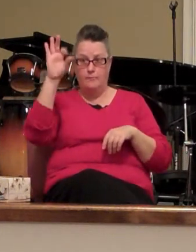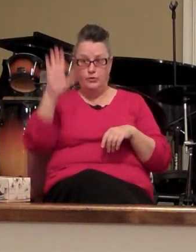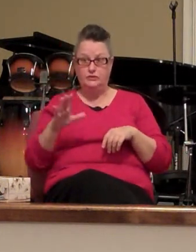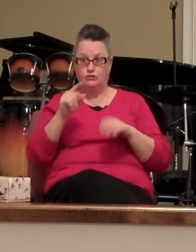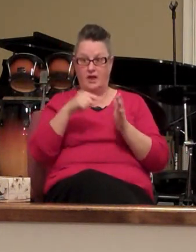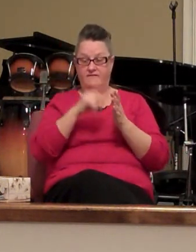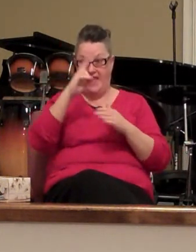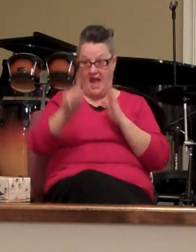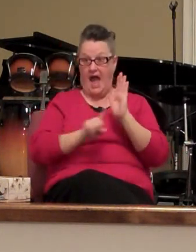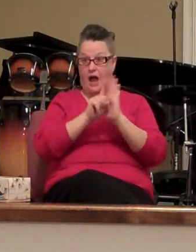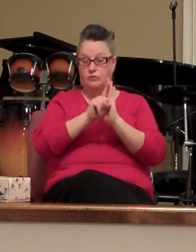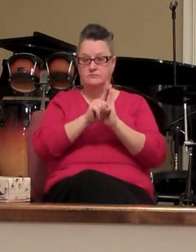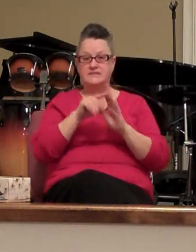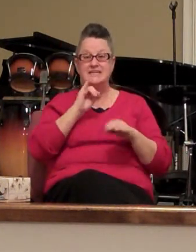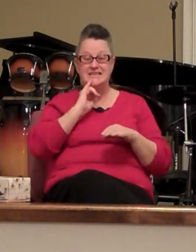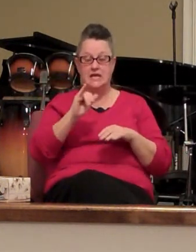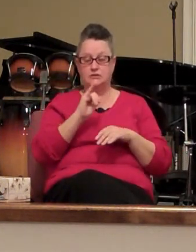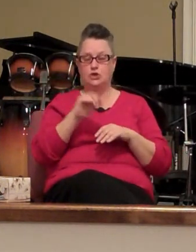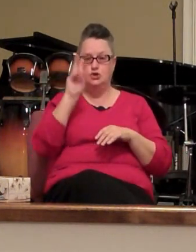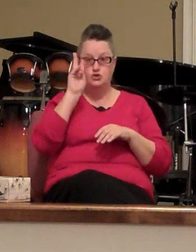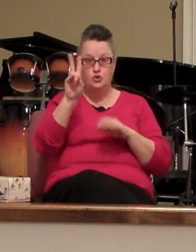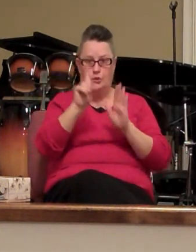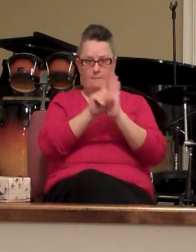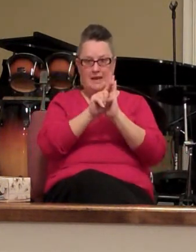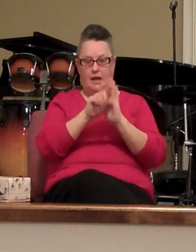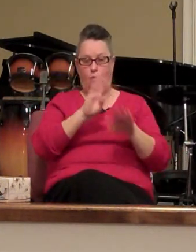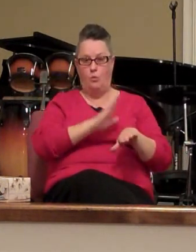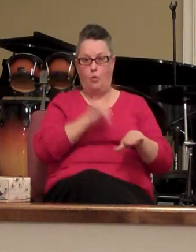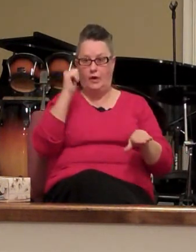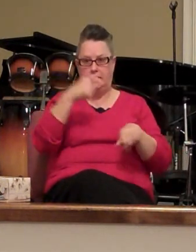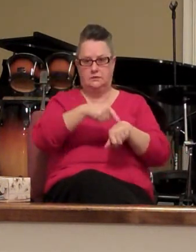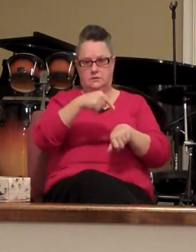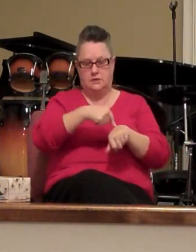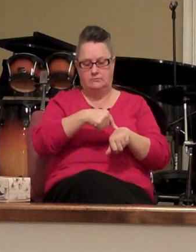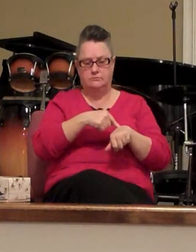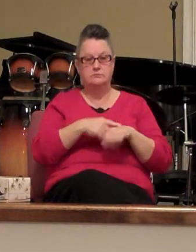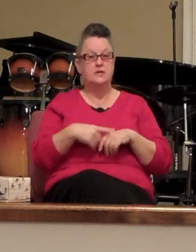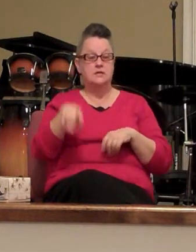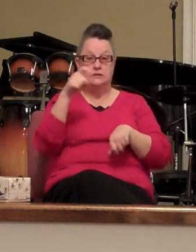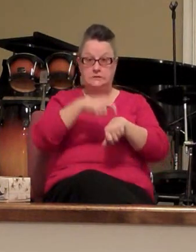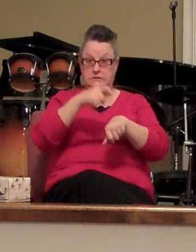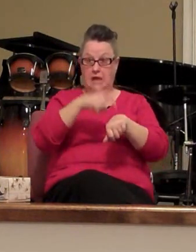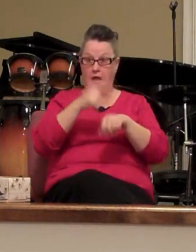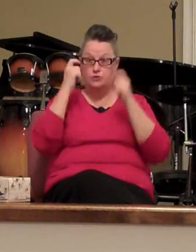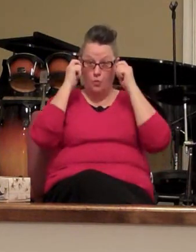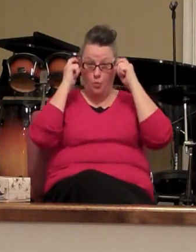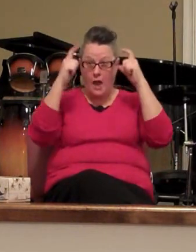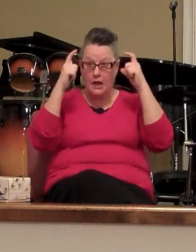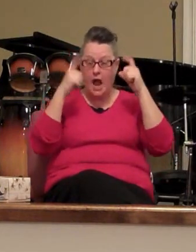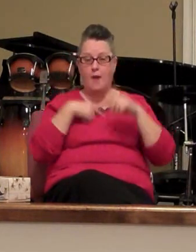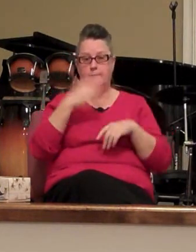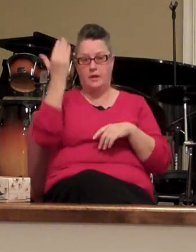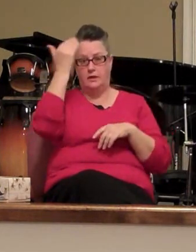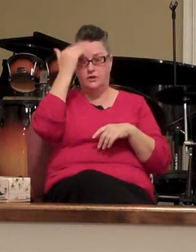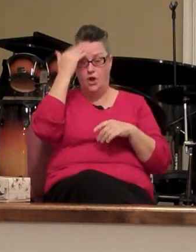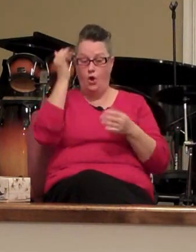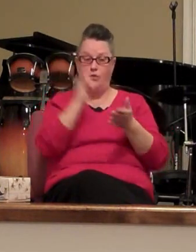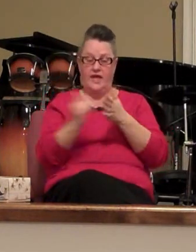it is two minute warning time it's time to wake up and realize the day and the